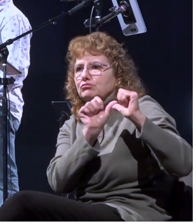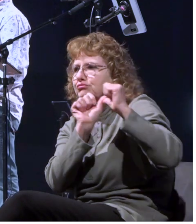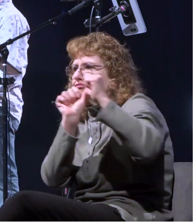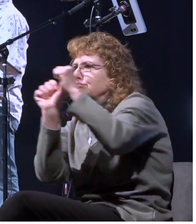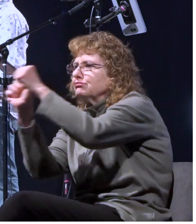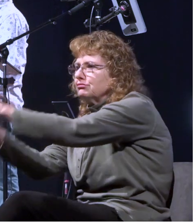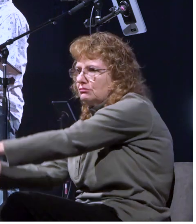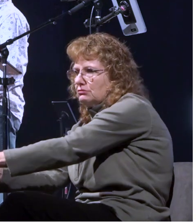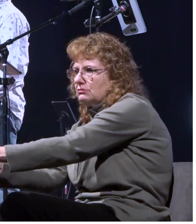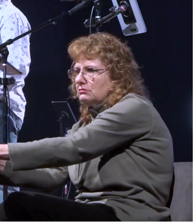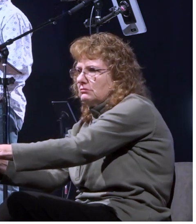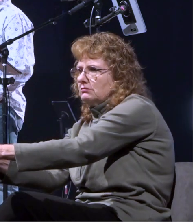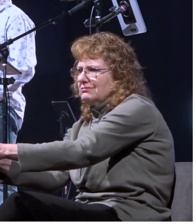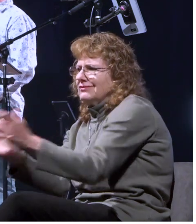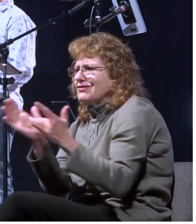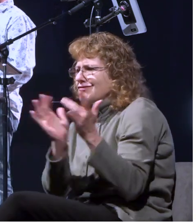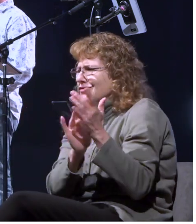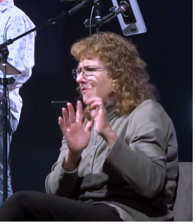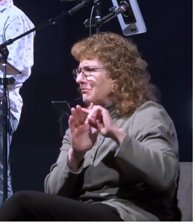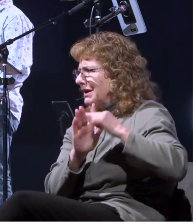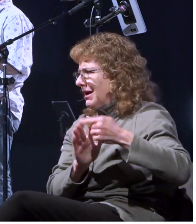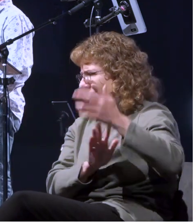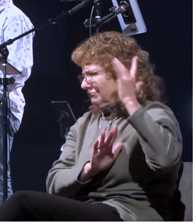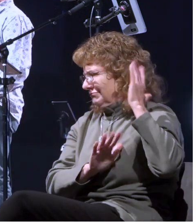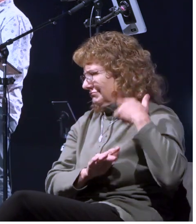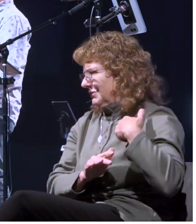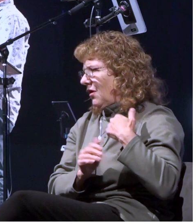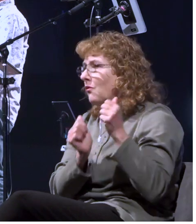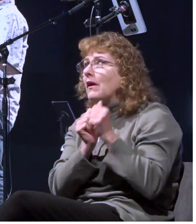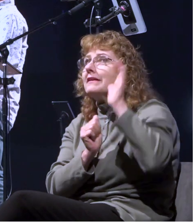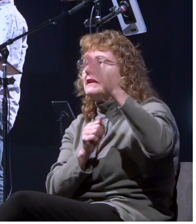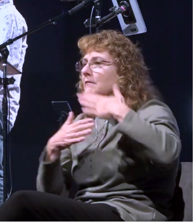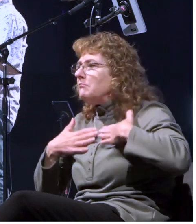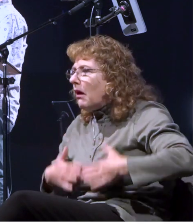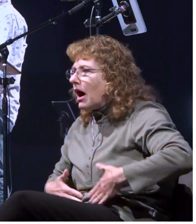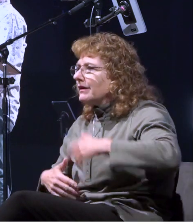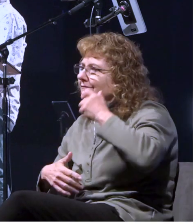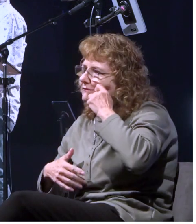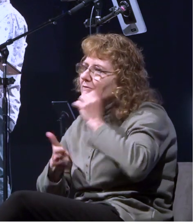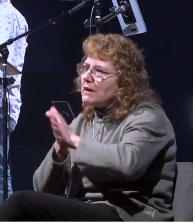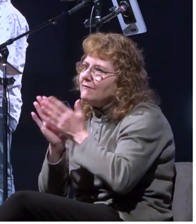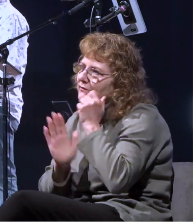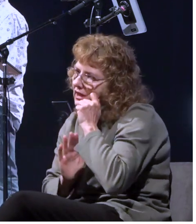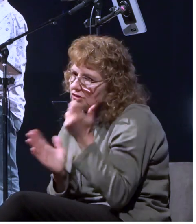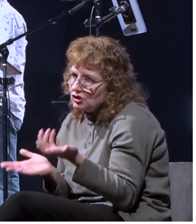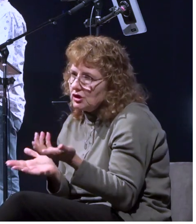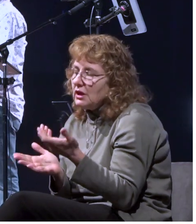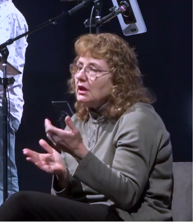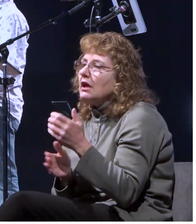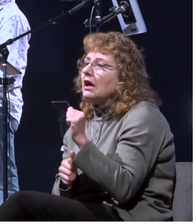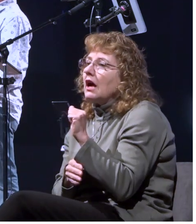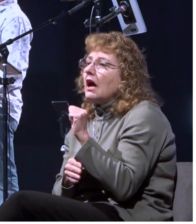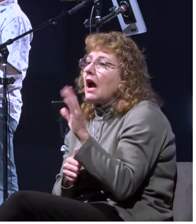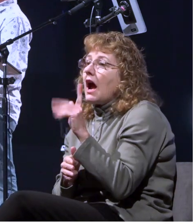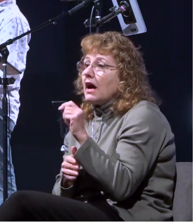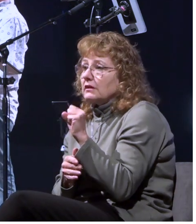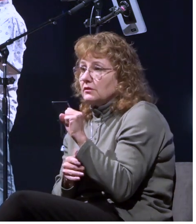here uh in the embodiment of flesh on earth um and then acts 1 8 uh explains